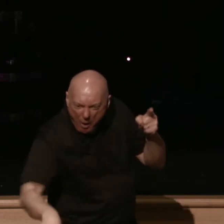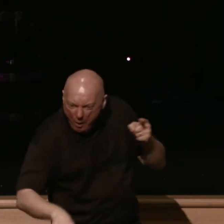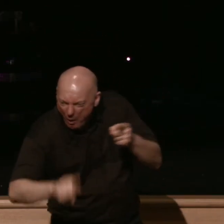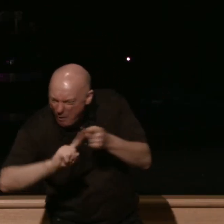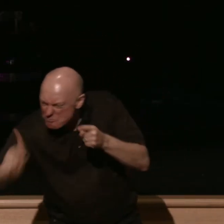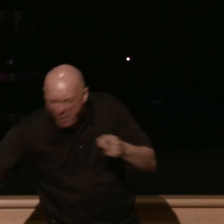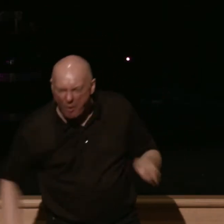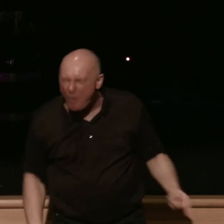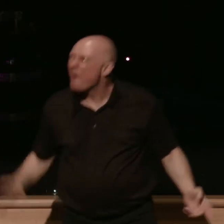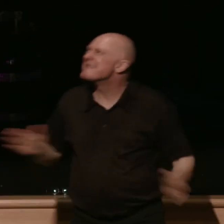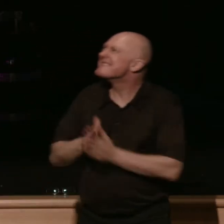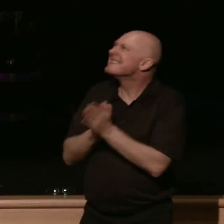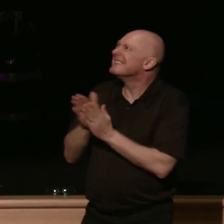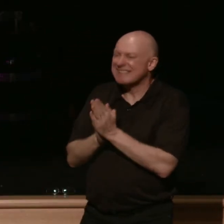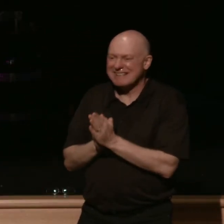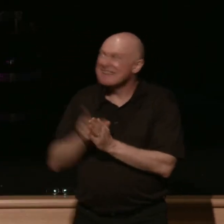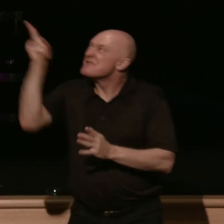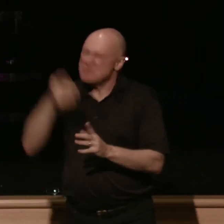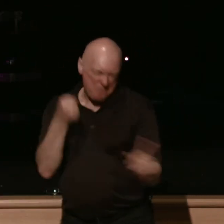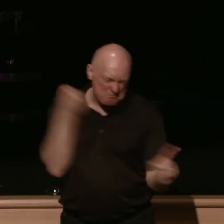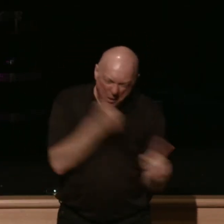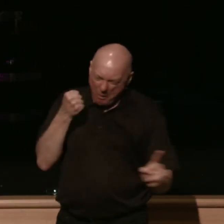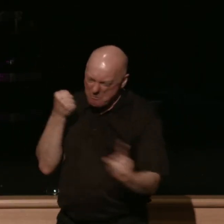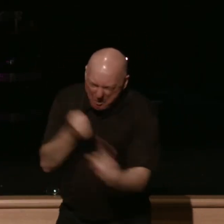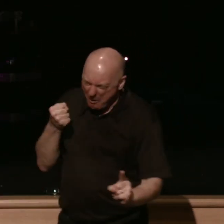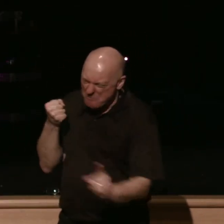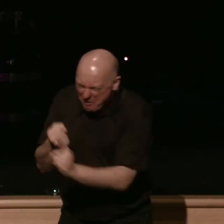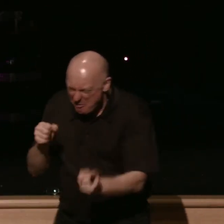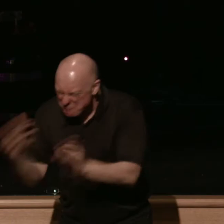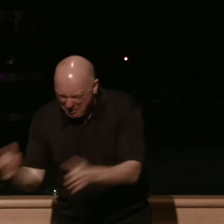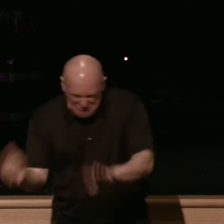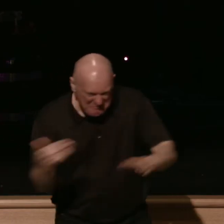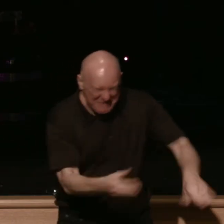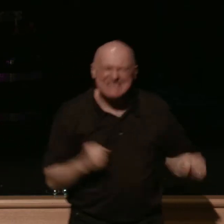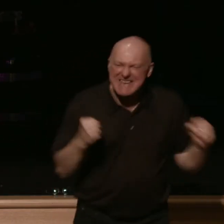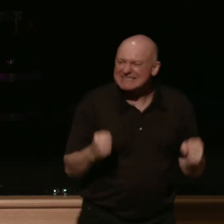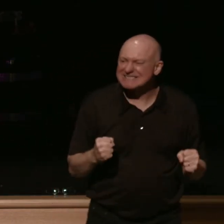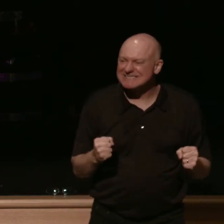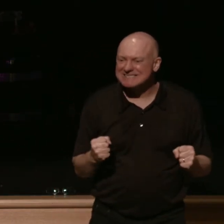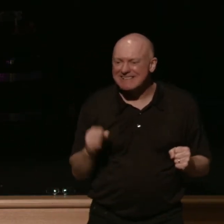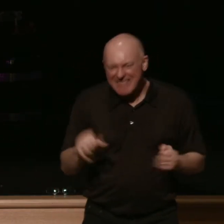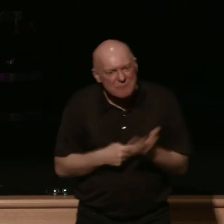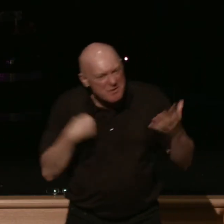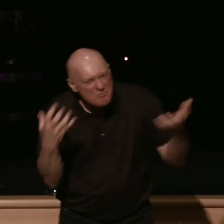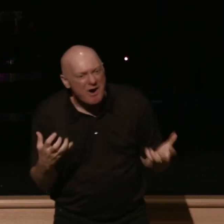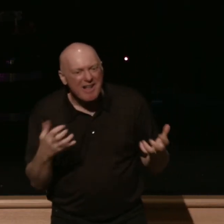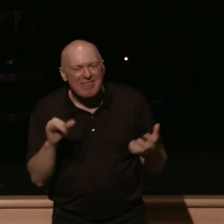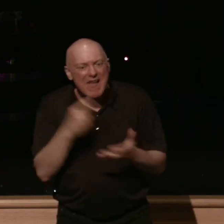the god of justice here he is boom justice served yes that's what i'm talking about that's what i'm looking for